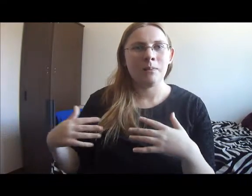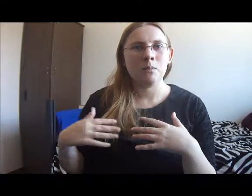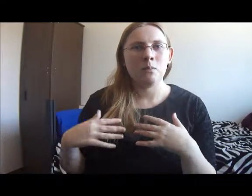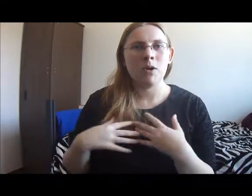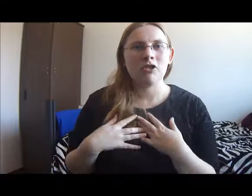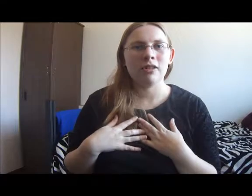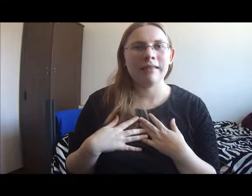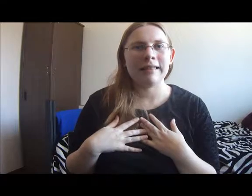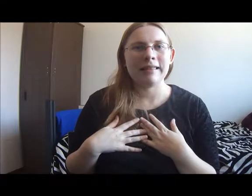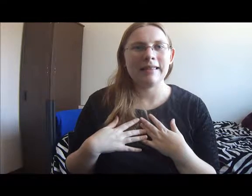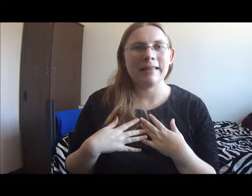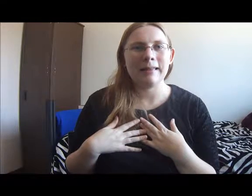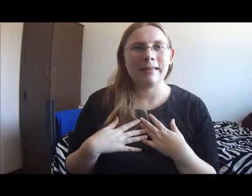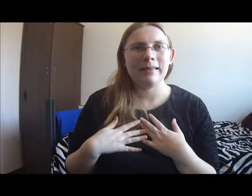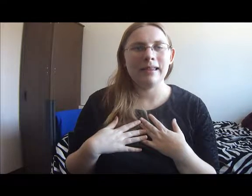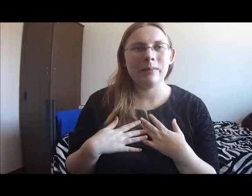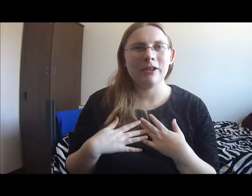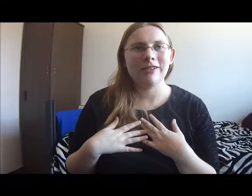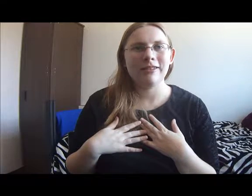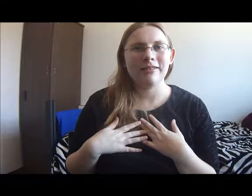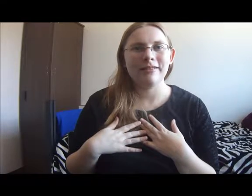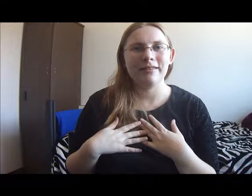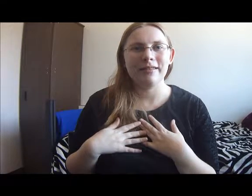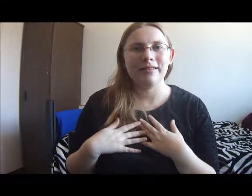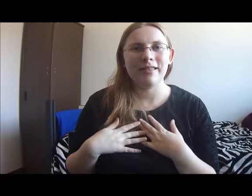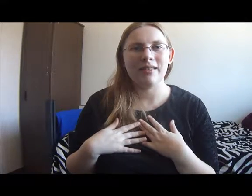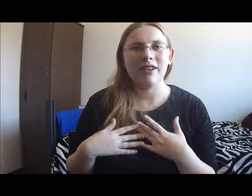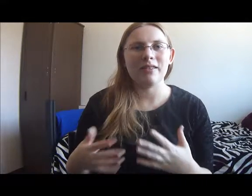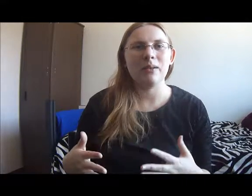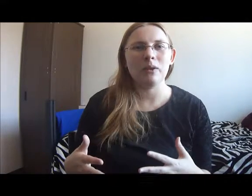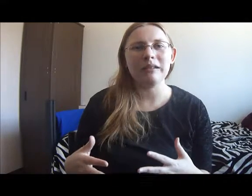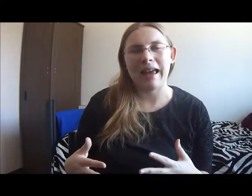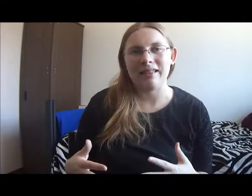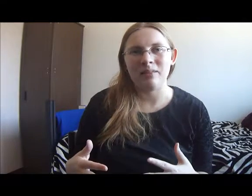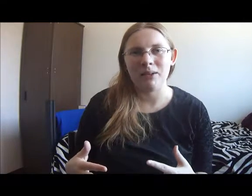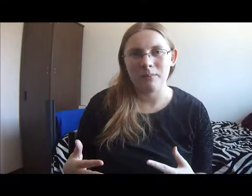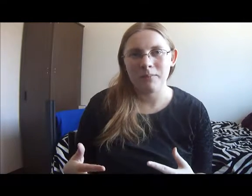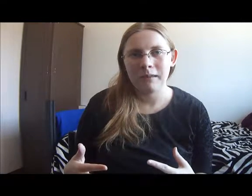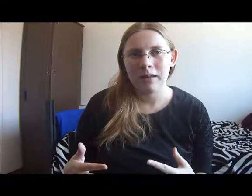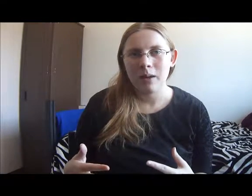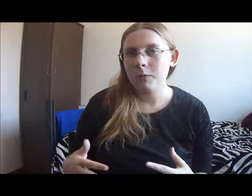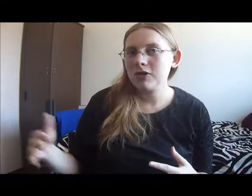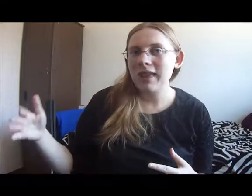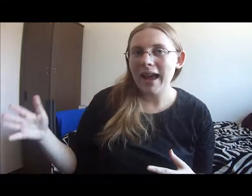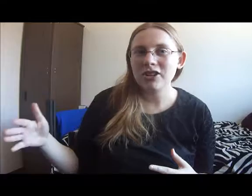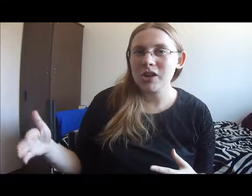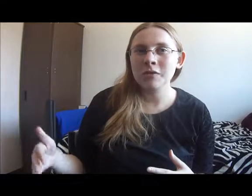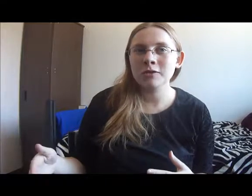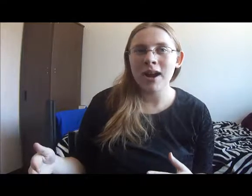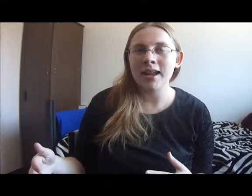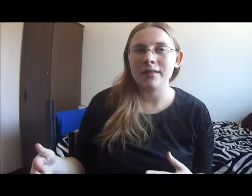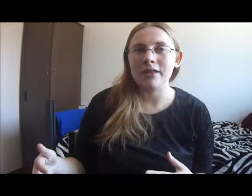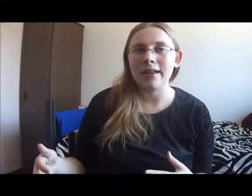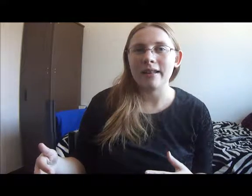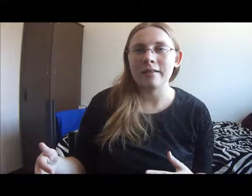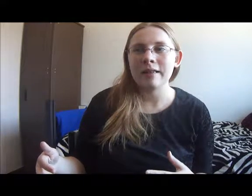Which is the image that the rest of the world has of him. Which is actually overriding everything else.